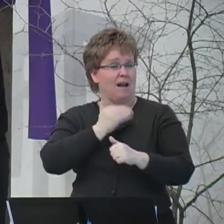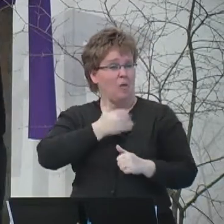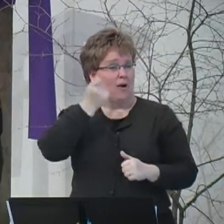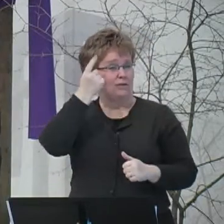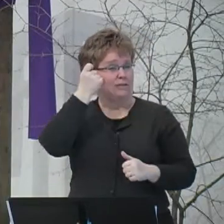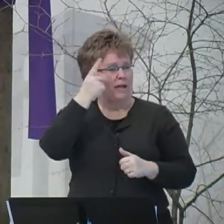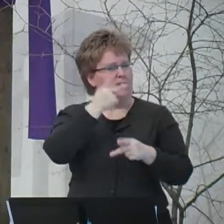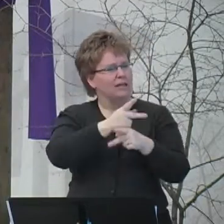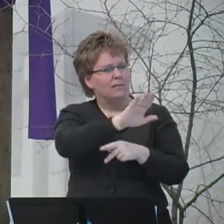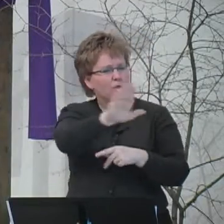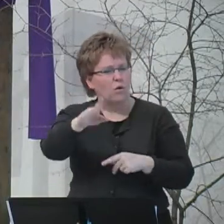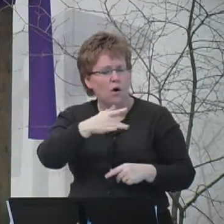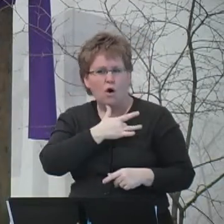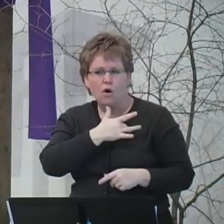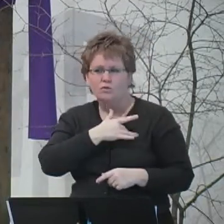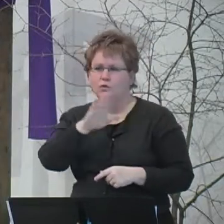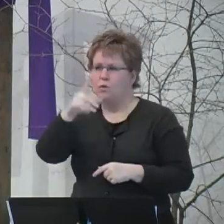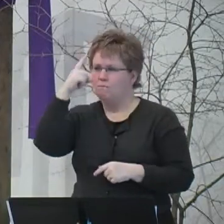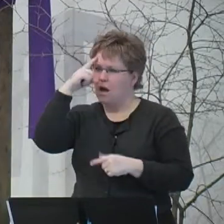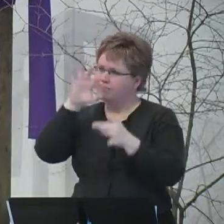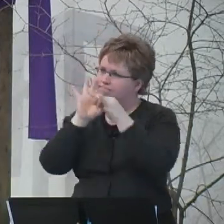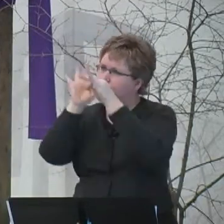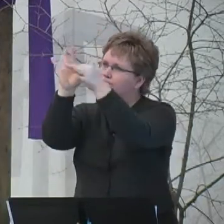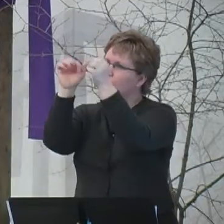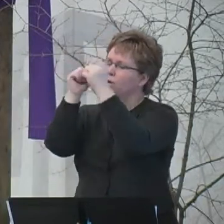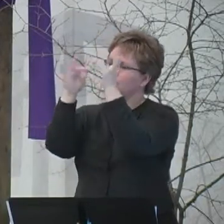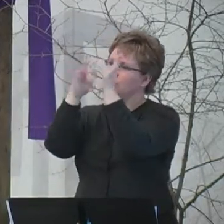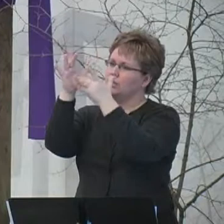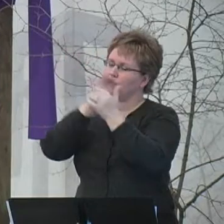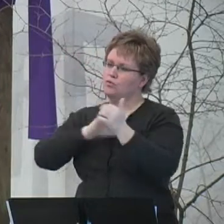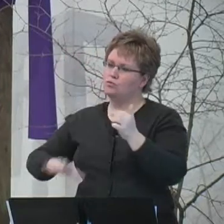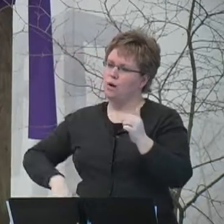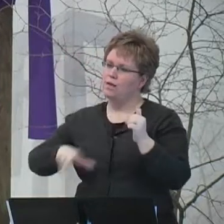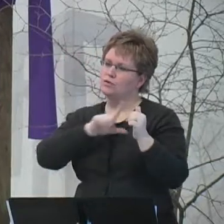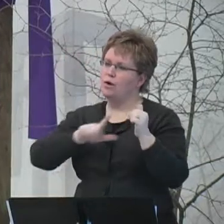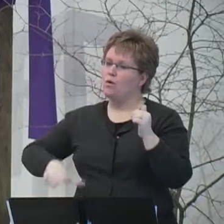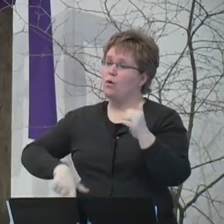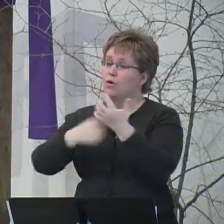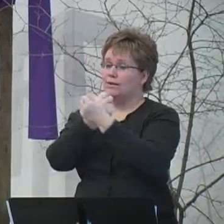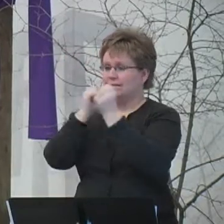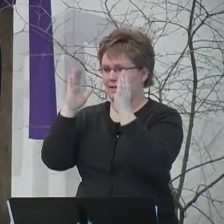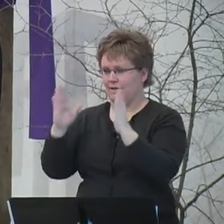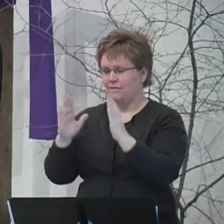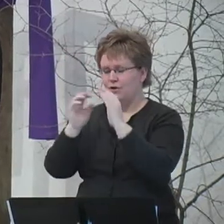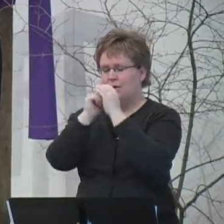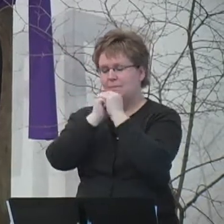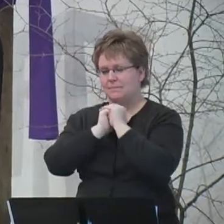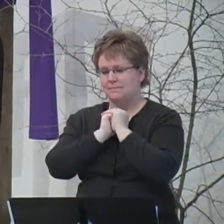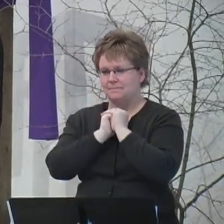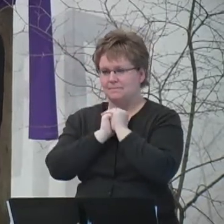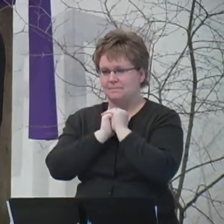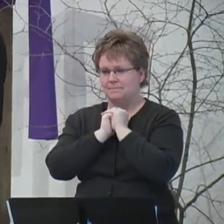keep our hearts and minds in Christ Jesus, our Lord and Savior. Amen.